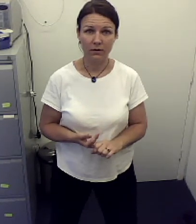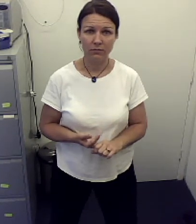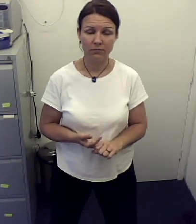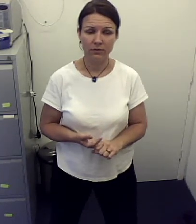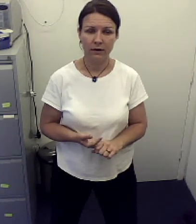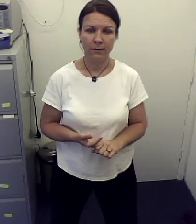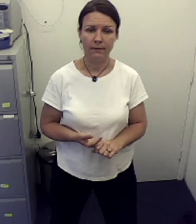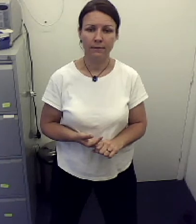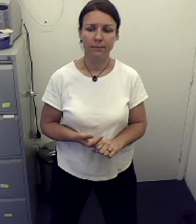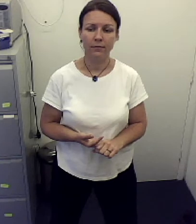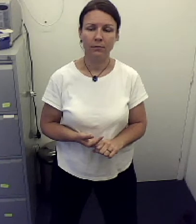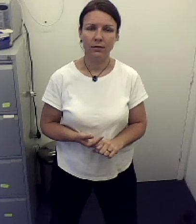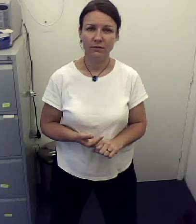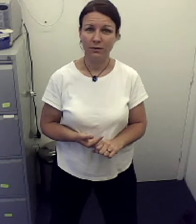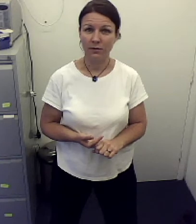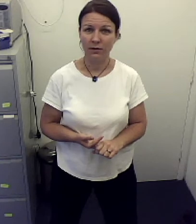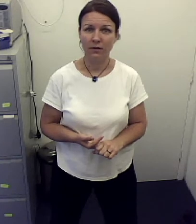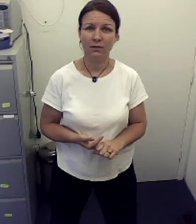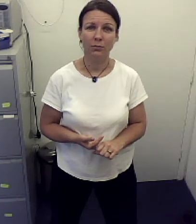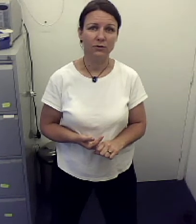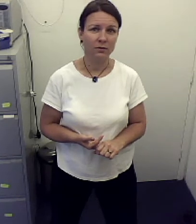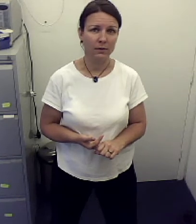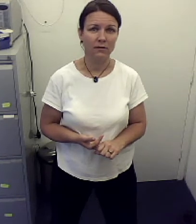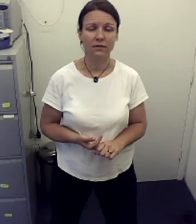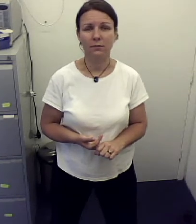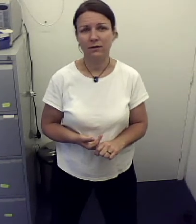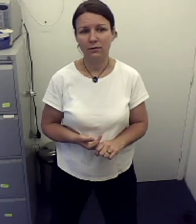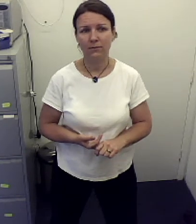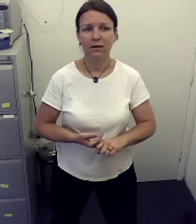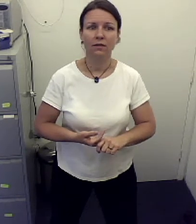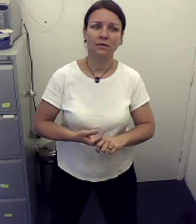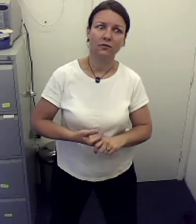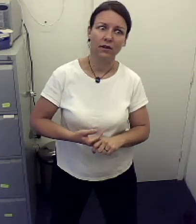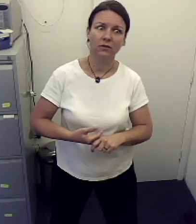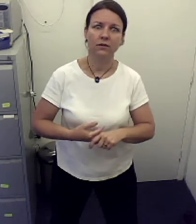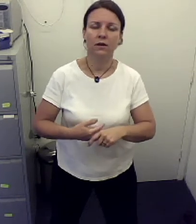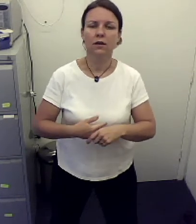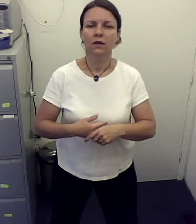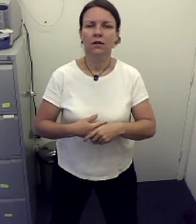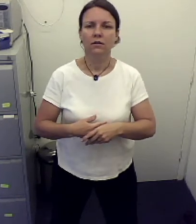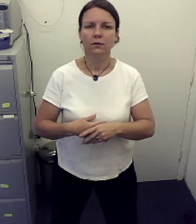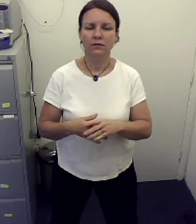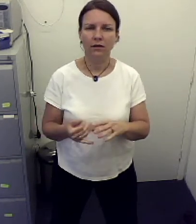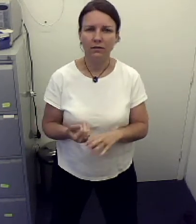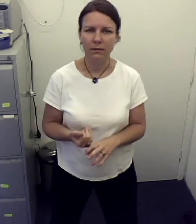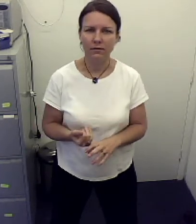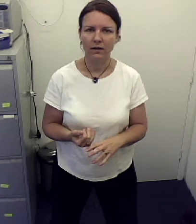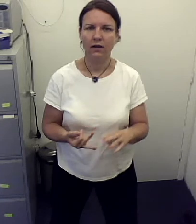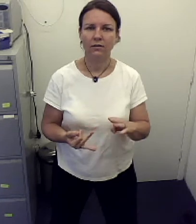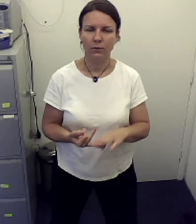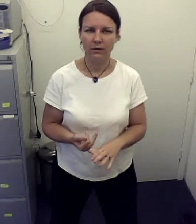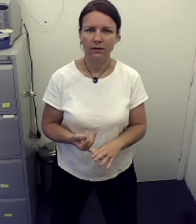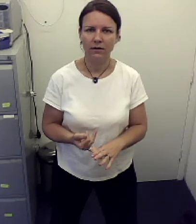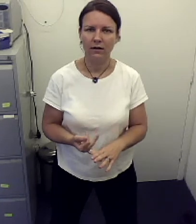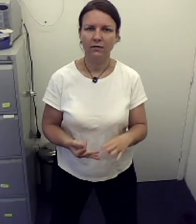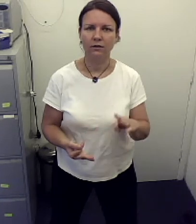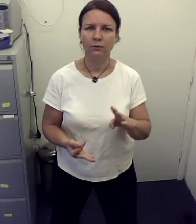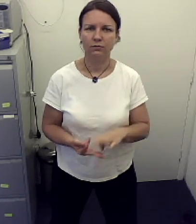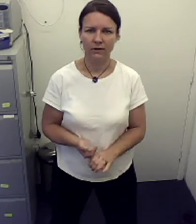grief. That bothers you a lot. That pushes you up. That makes you upset. It's challenging. Do it 10 times a day. 21 days. And you'll feel